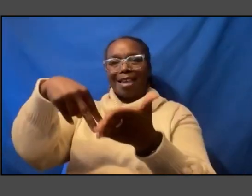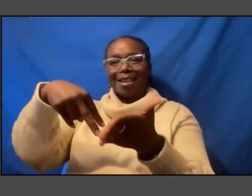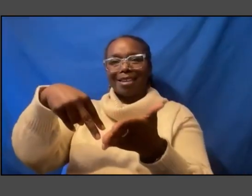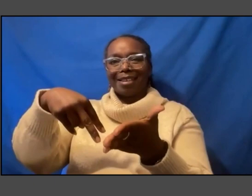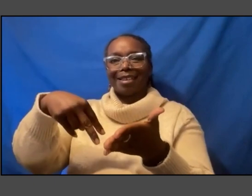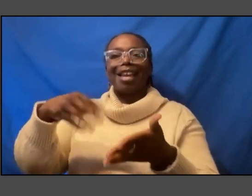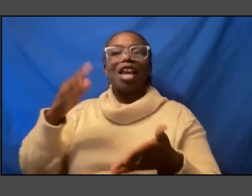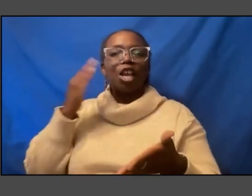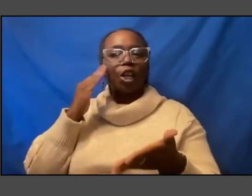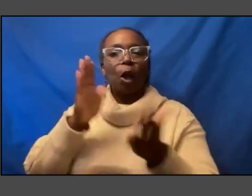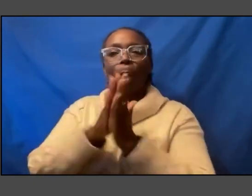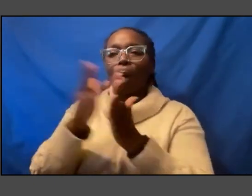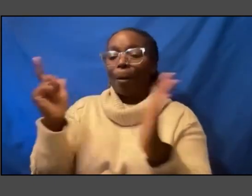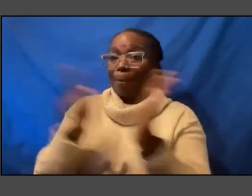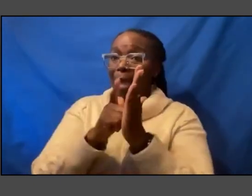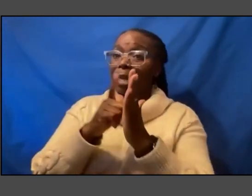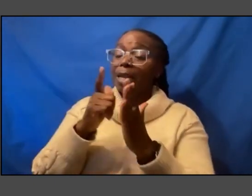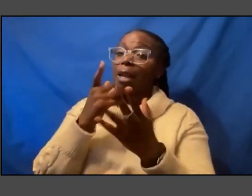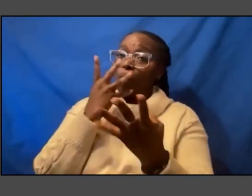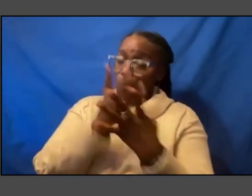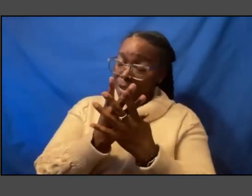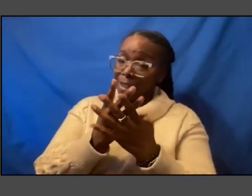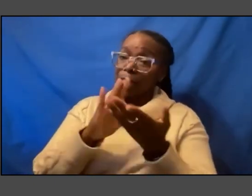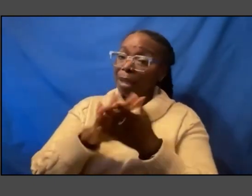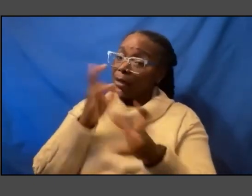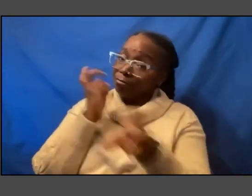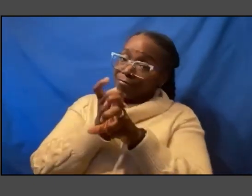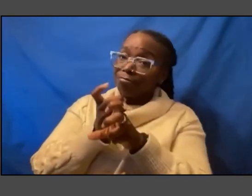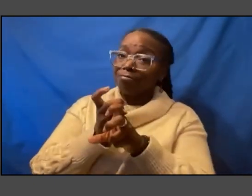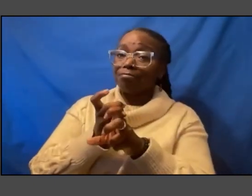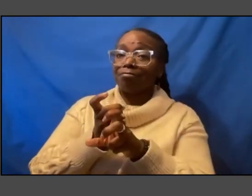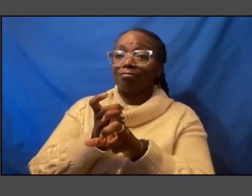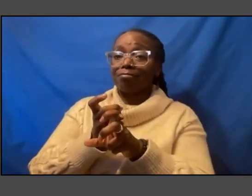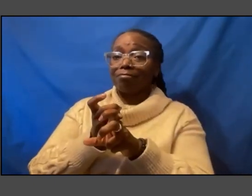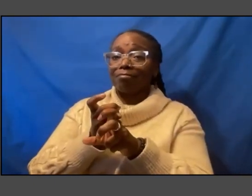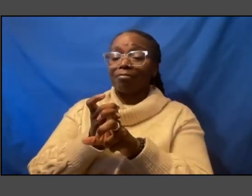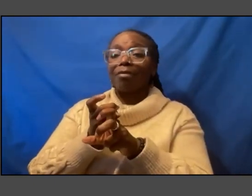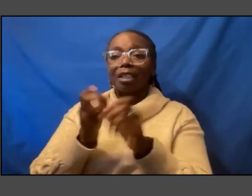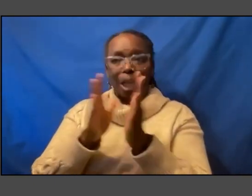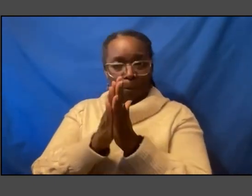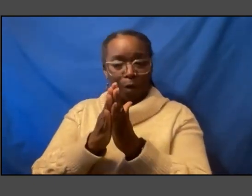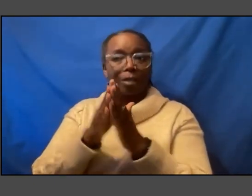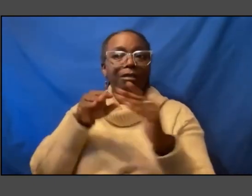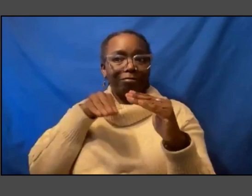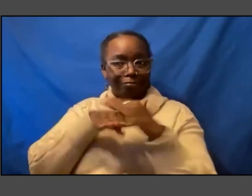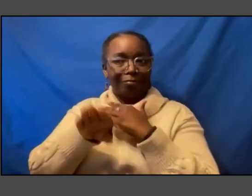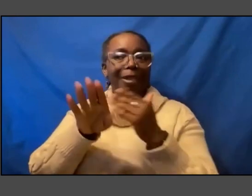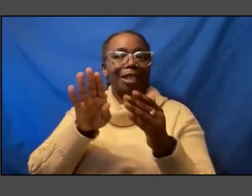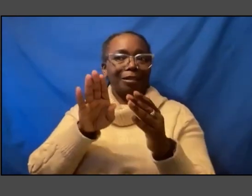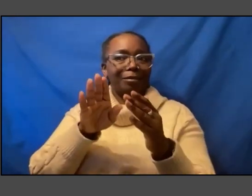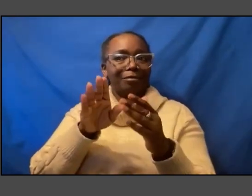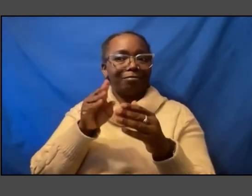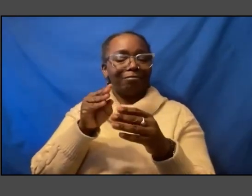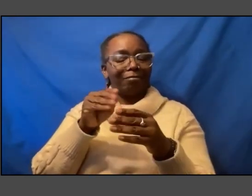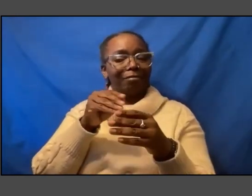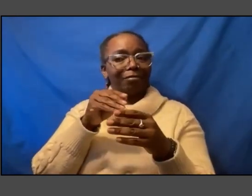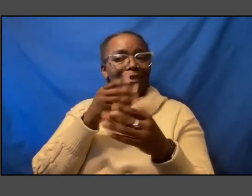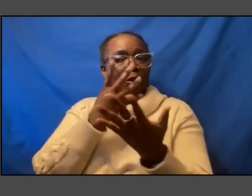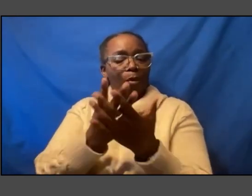and how difficult it has become uh to get books into prison um so um you know out i